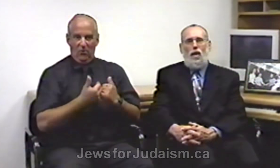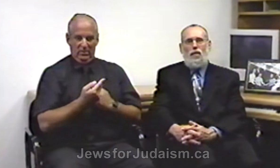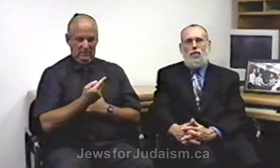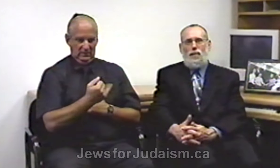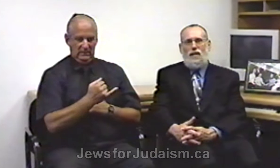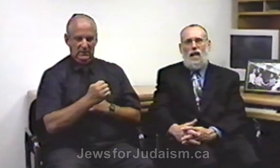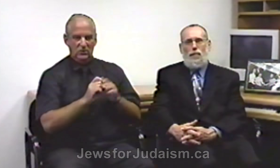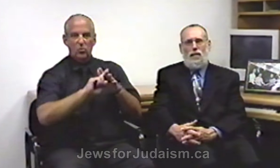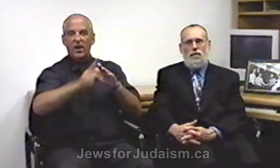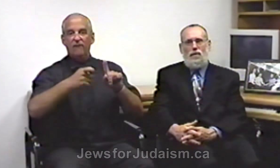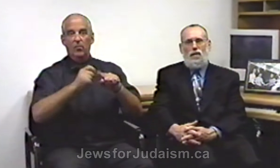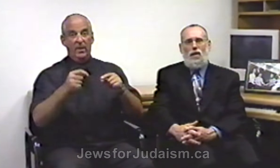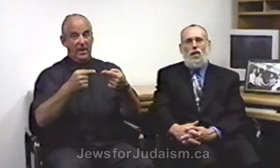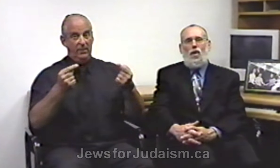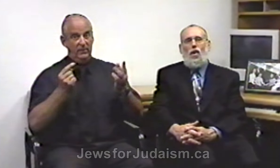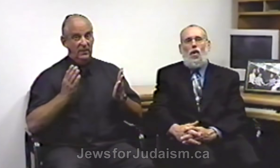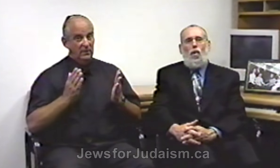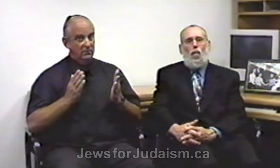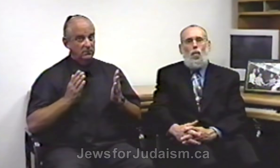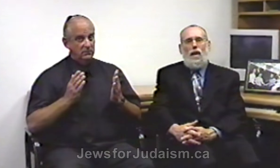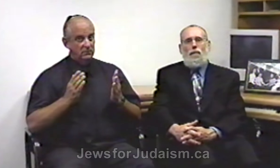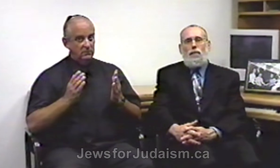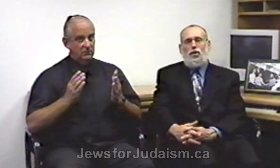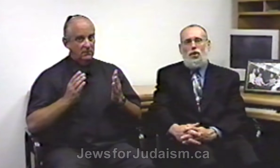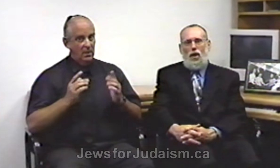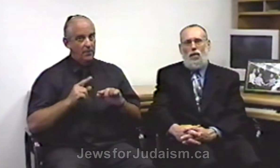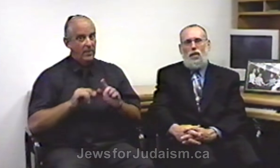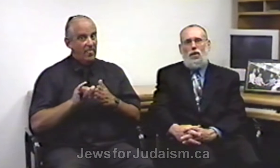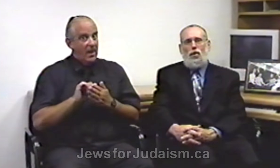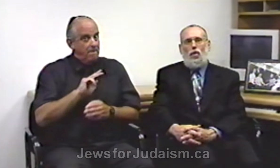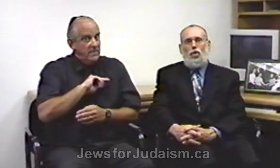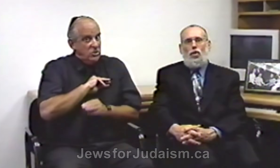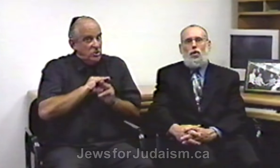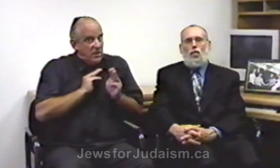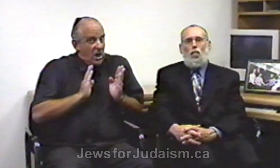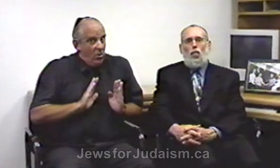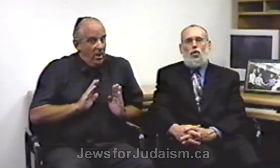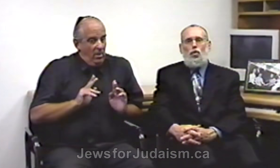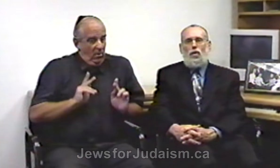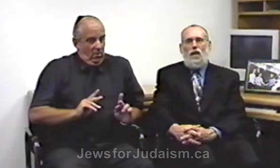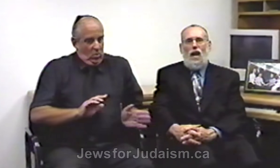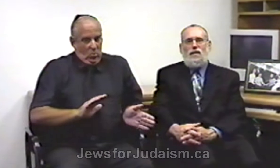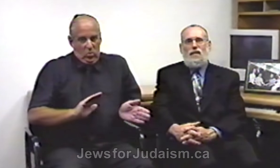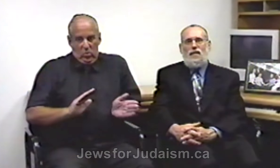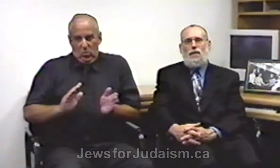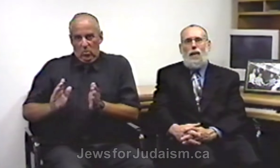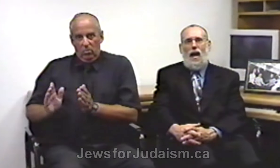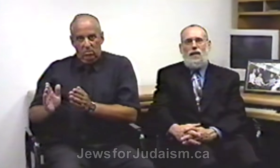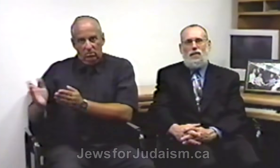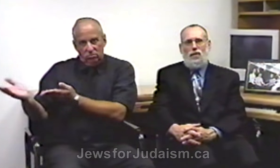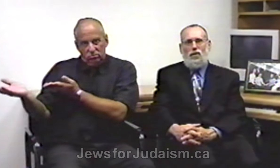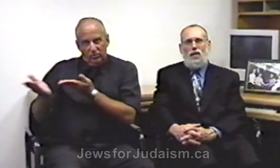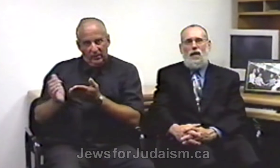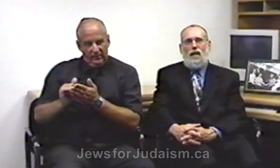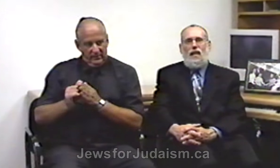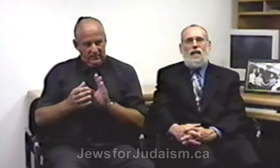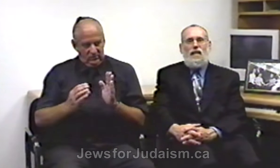running from his enemies. When a missionary utilizes this passage he